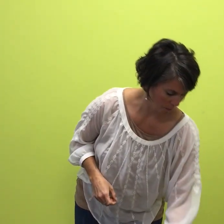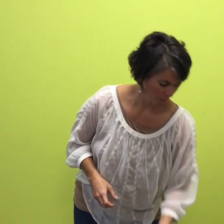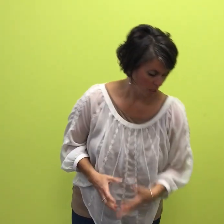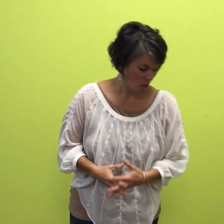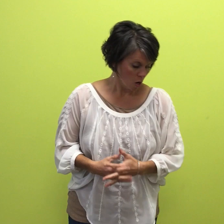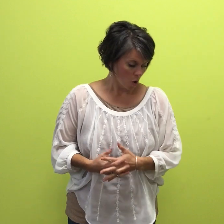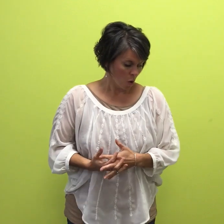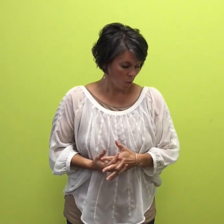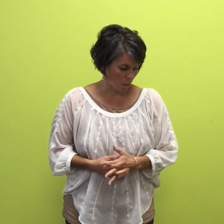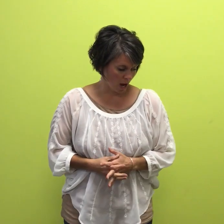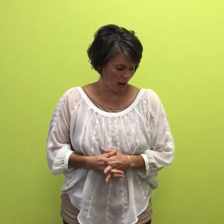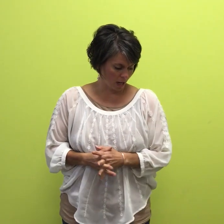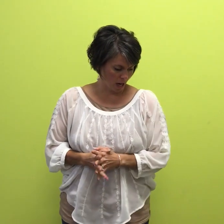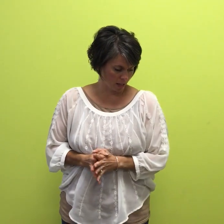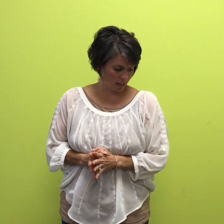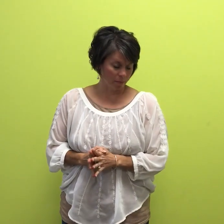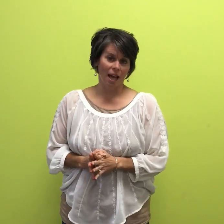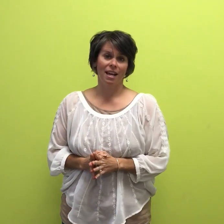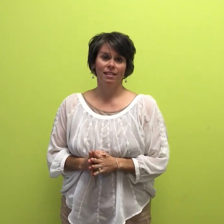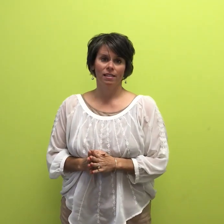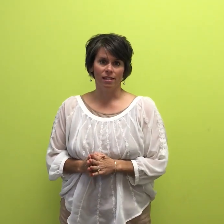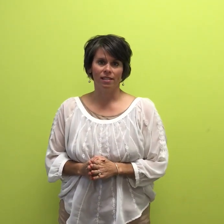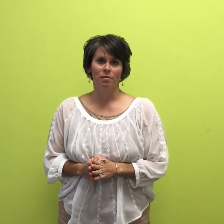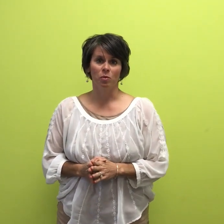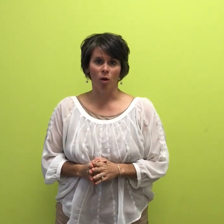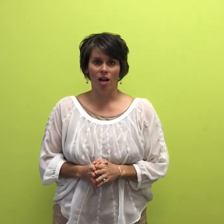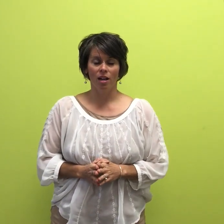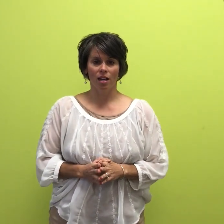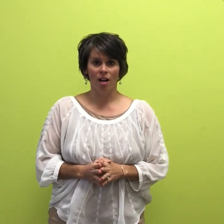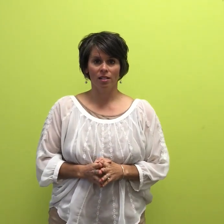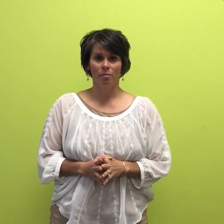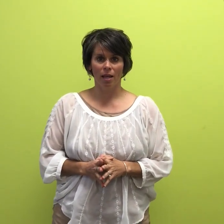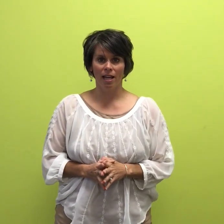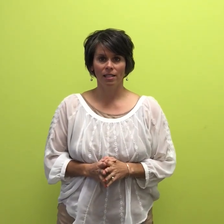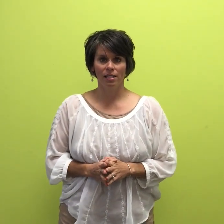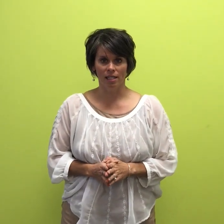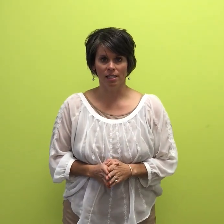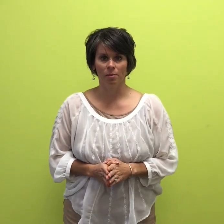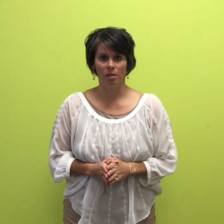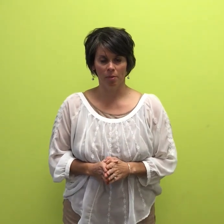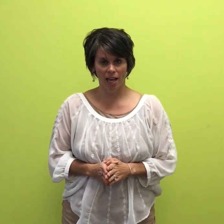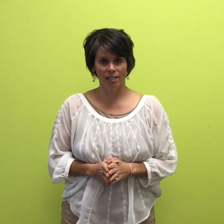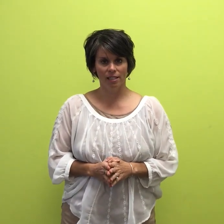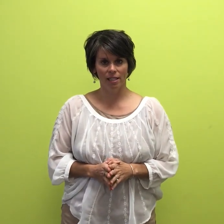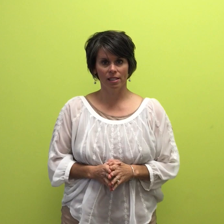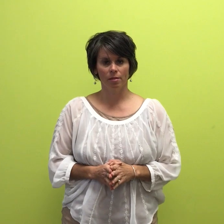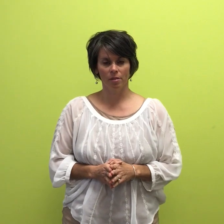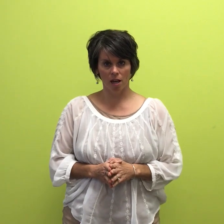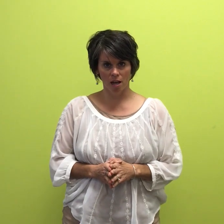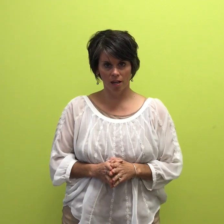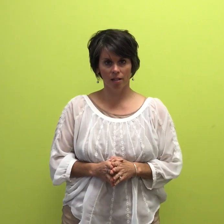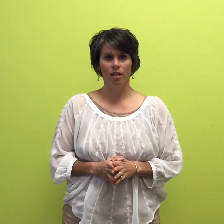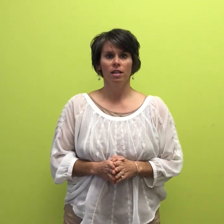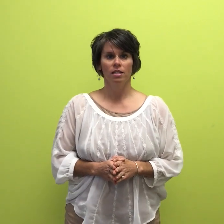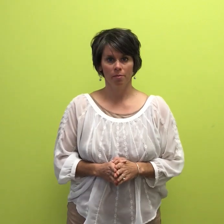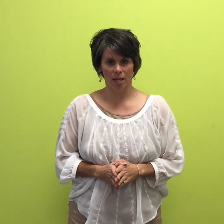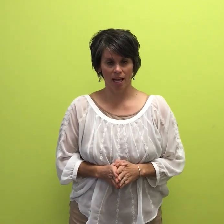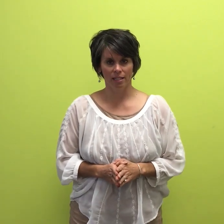So, what are some plant systems? What are some plant systems? Some plant systems are, some plant